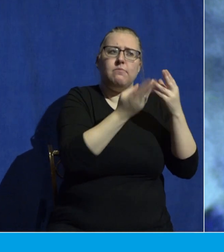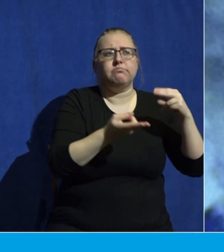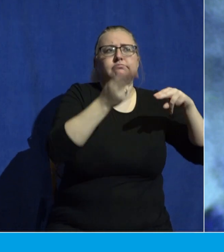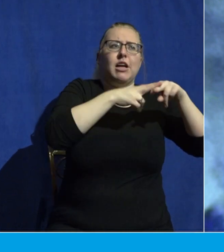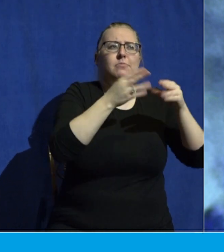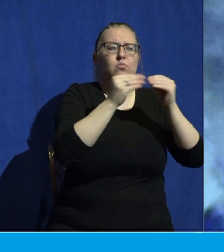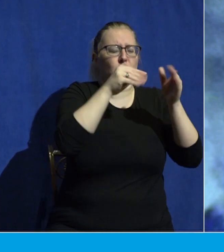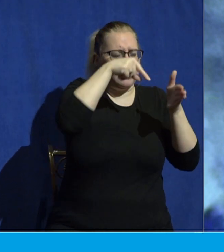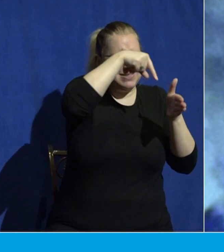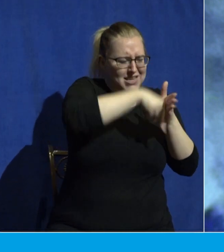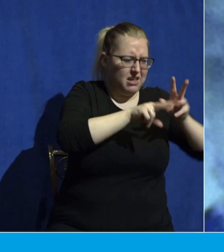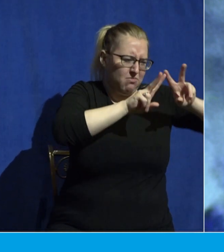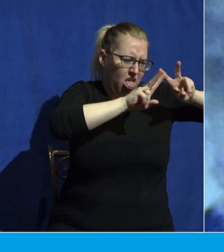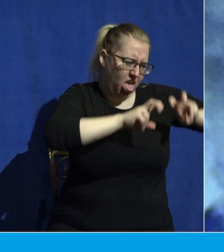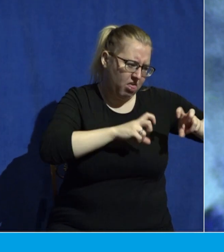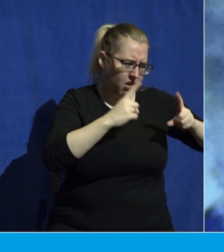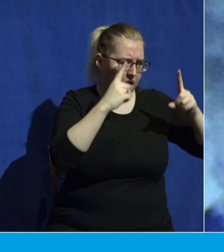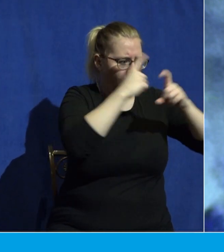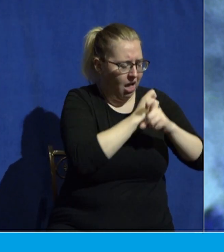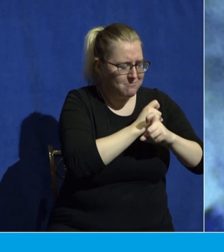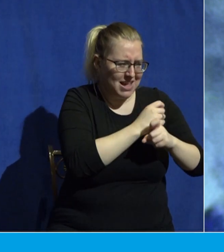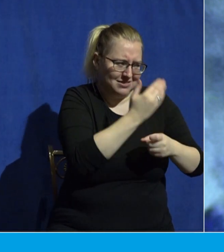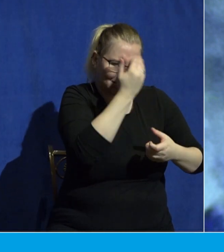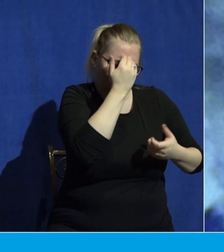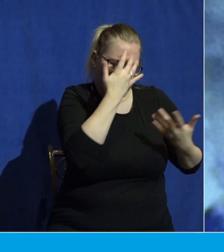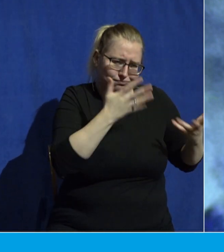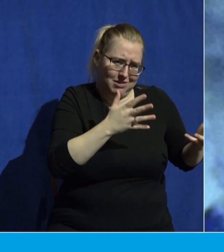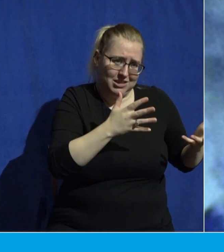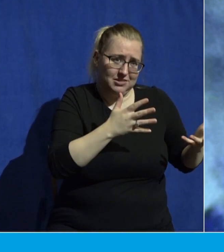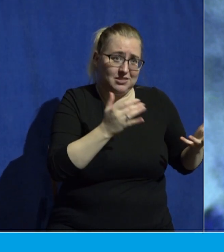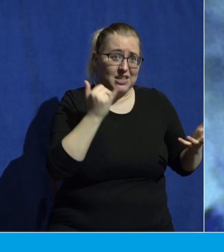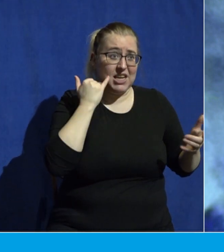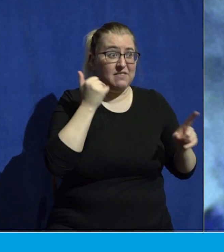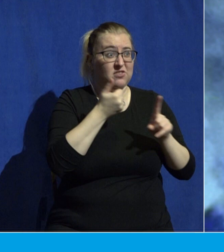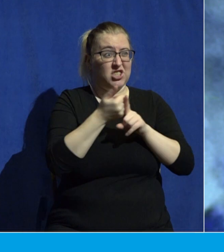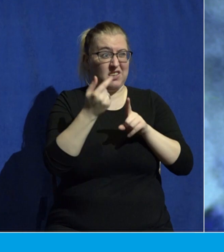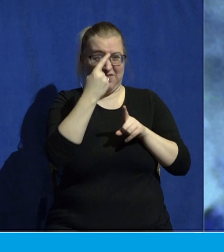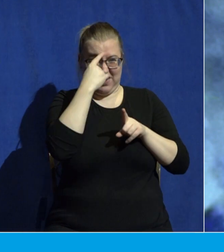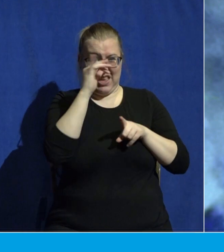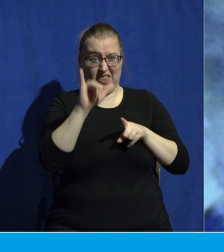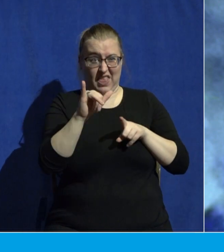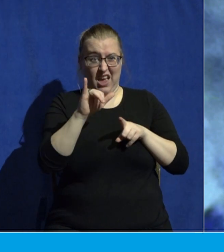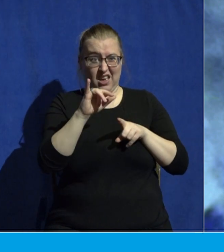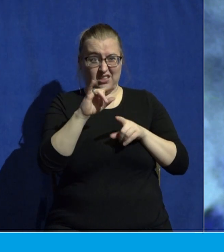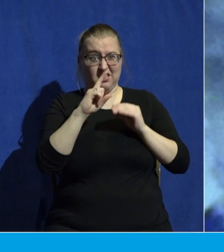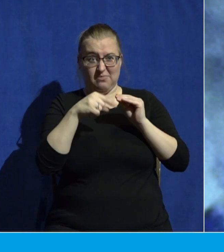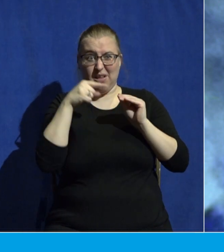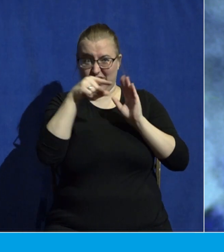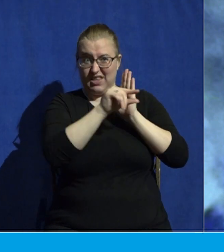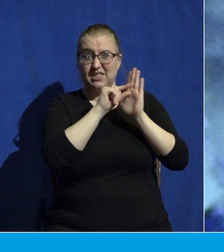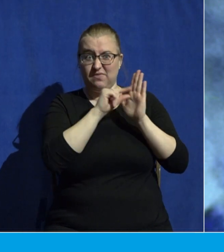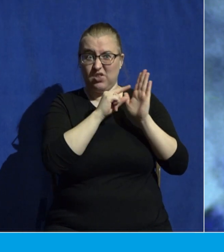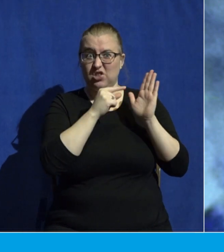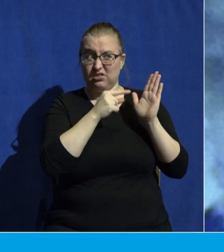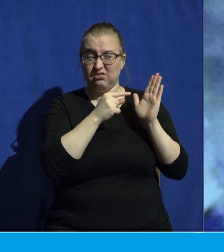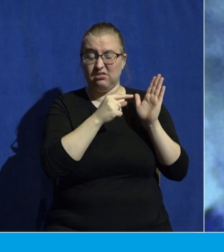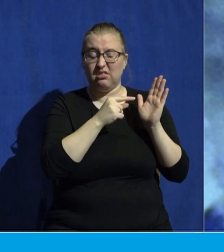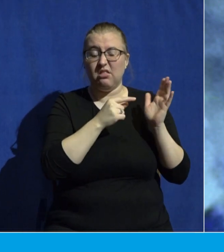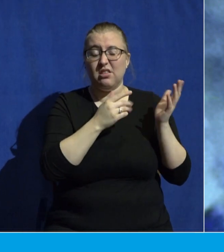and more complex truths. And if that's your posture towards this verse today, then my prayer for you